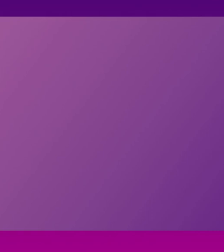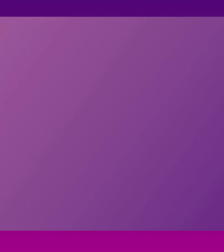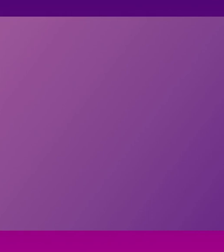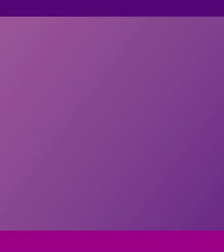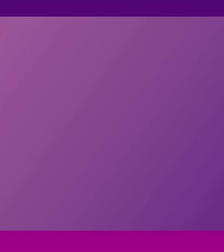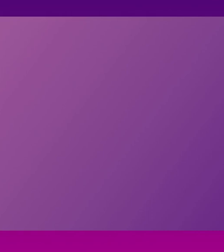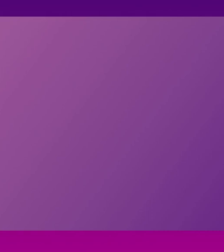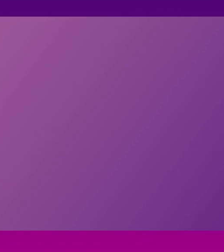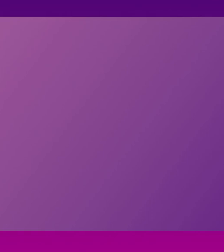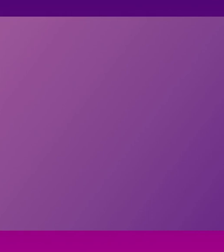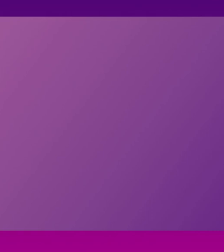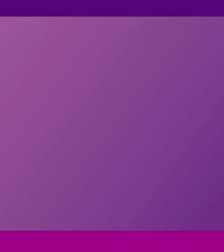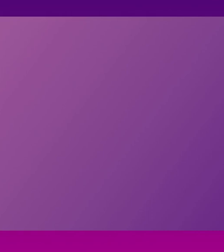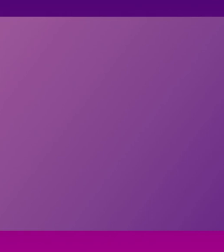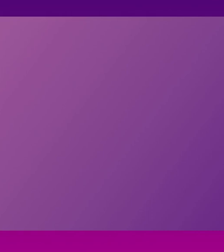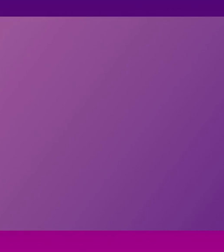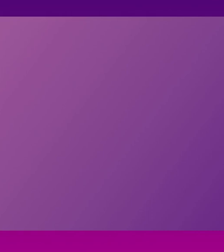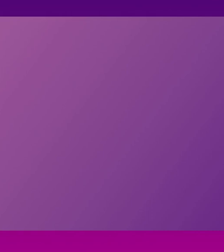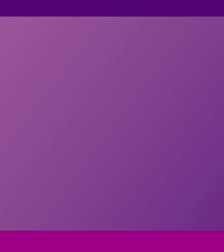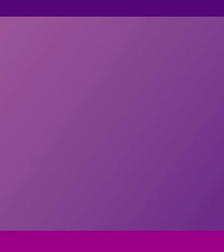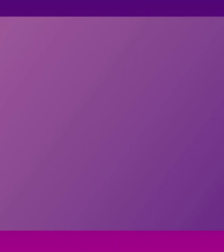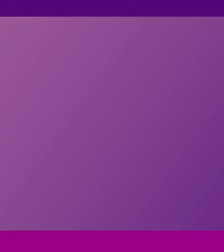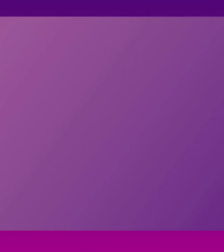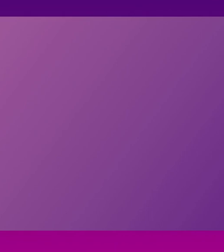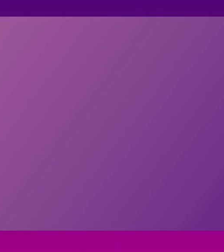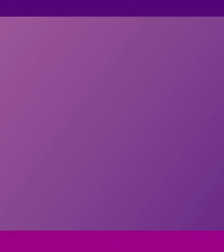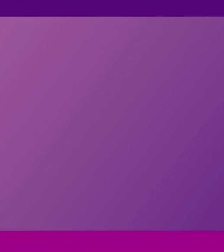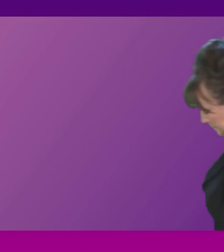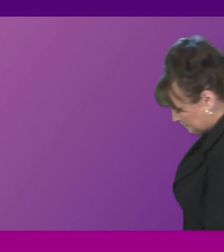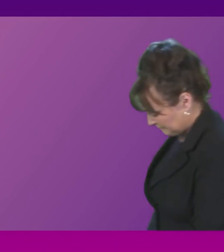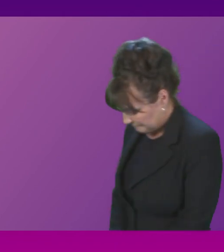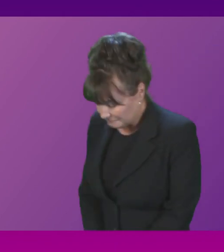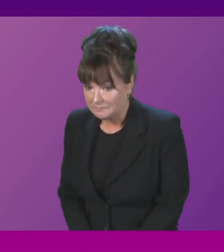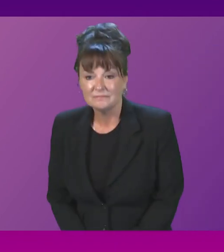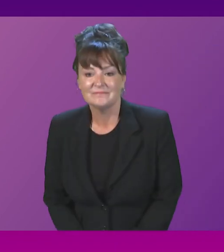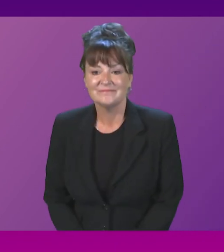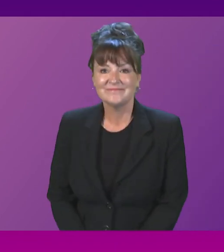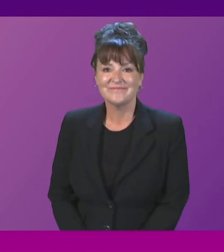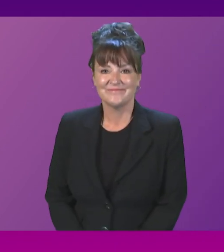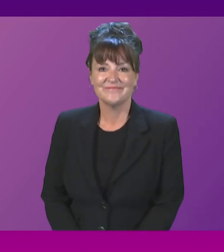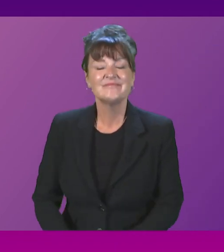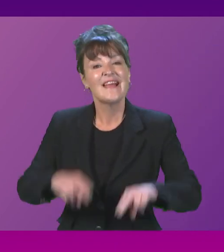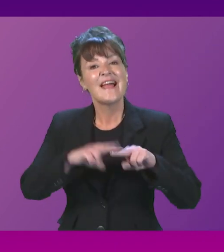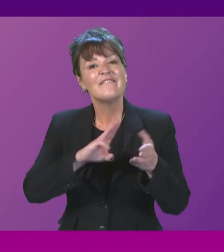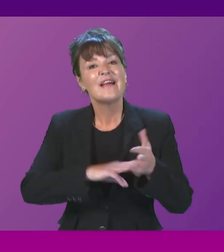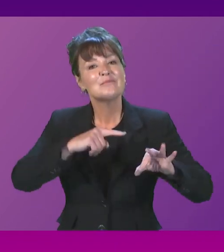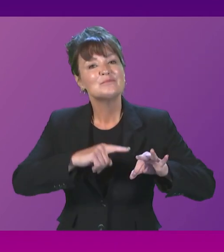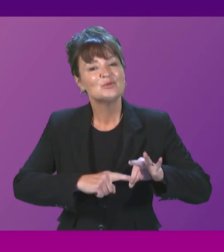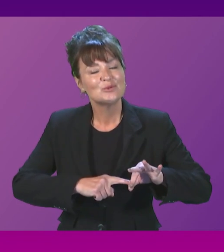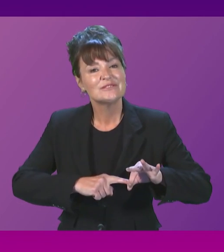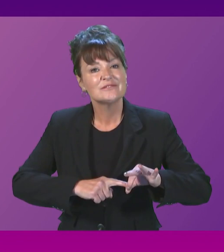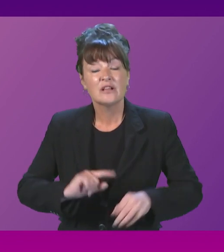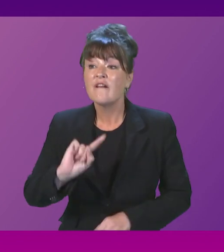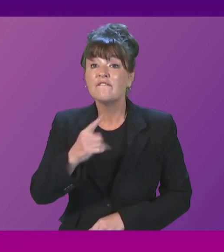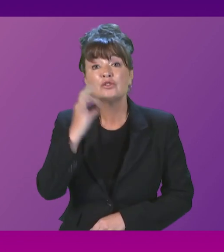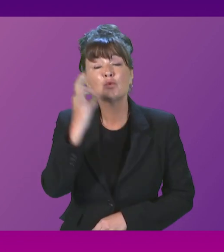That concludes general questions. The next item of business is First Minister's questions. at question number one, I call Douglas Ross. Thank you